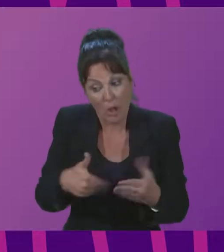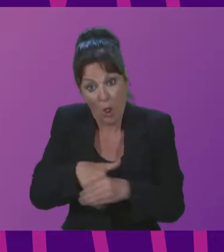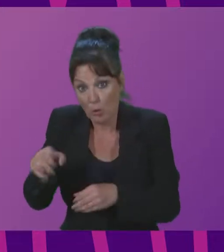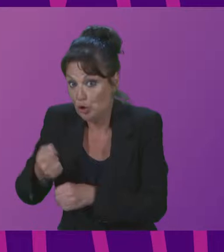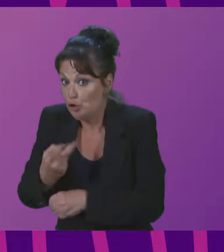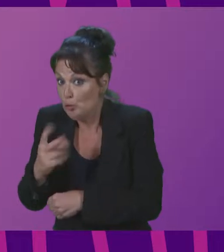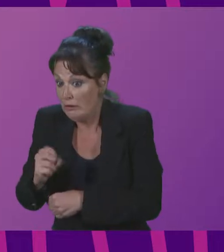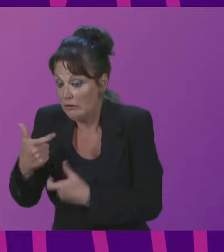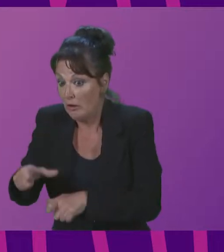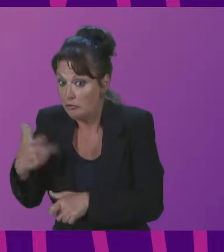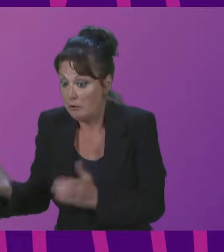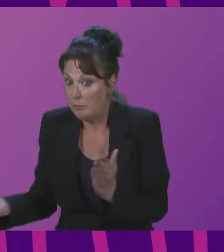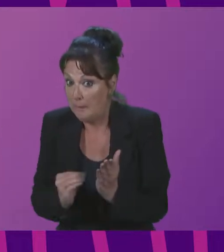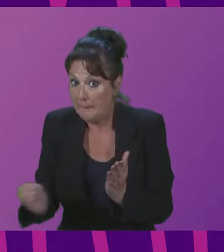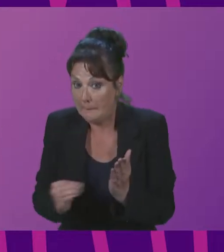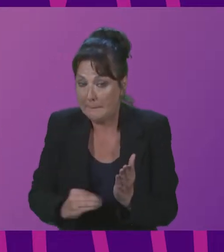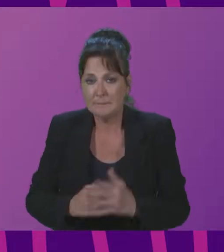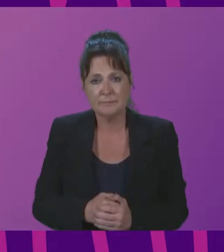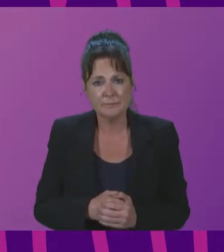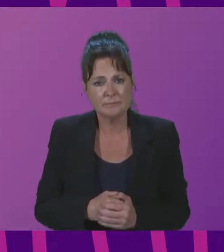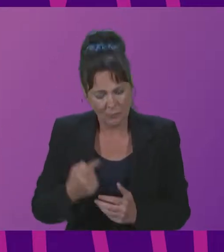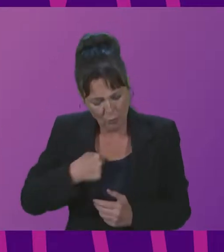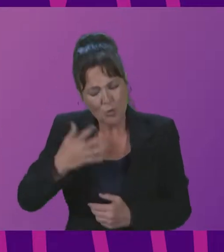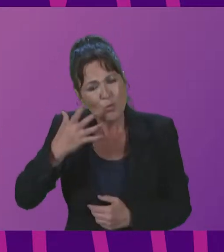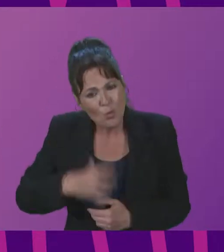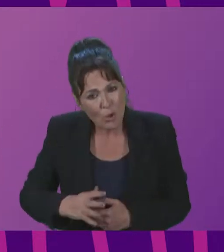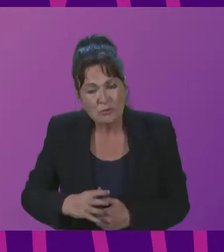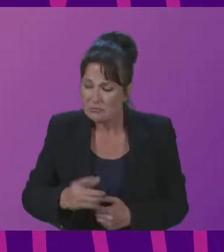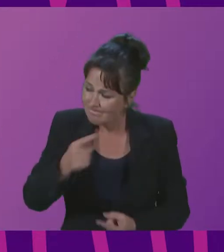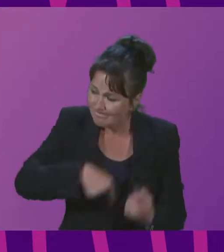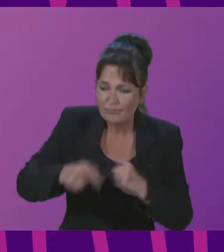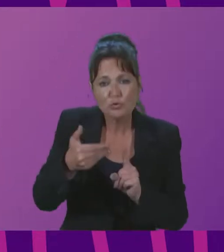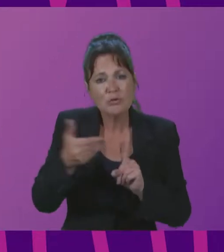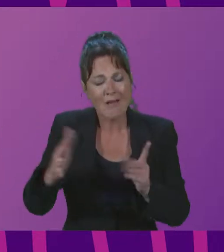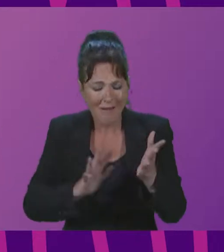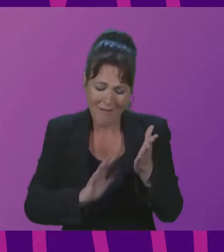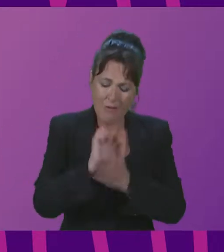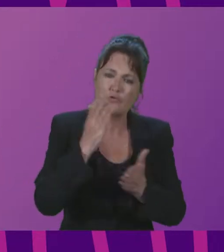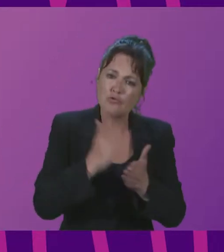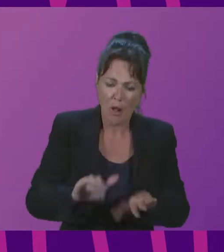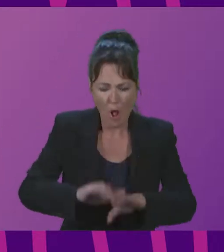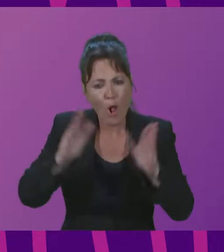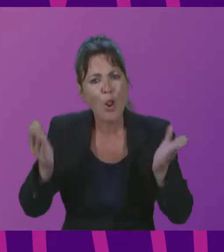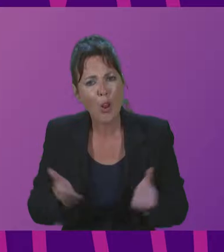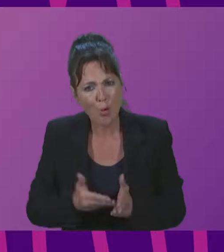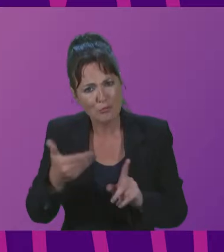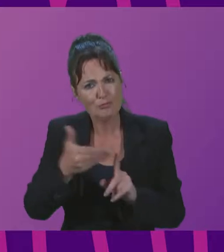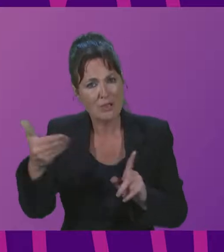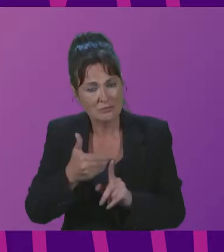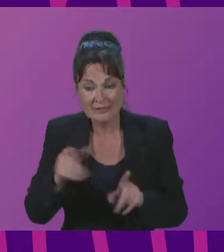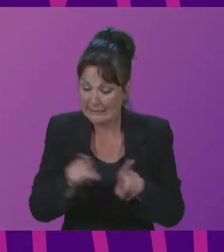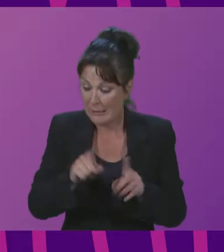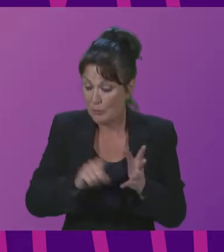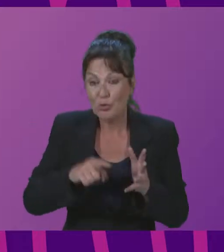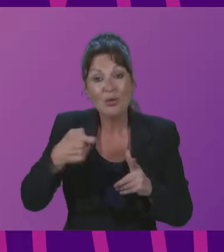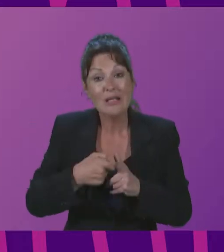is advocating for the recognition of culture as a global public good, echoing the call by the UN Secretary-General in